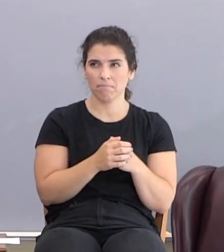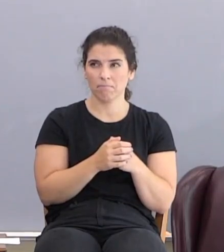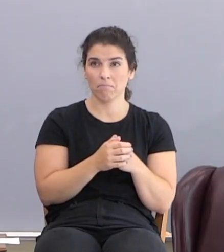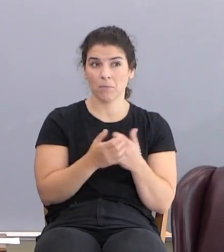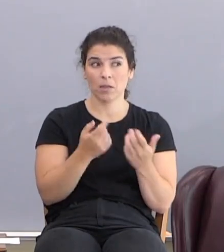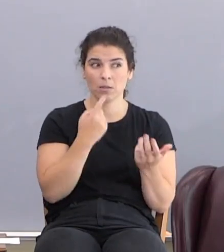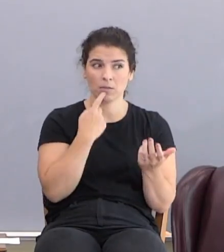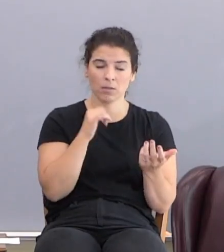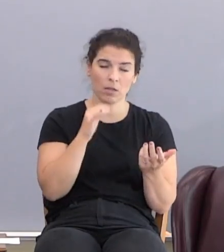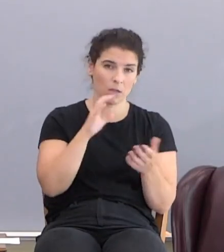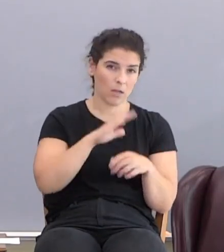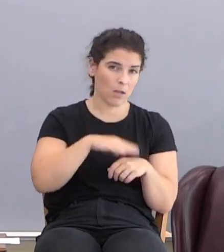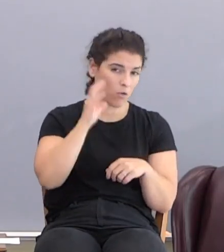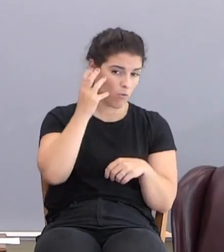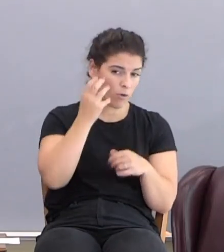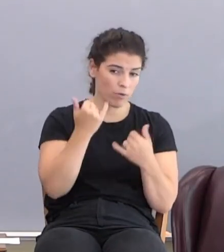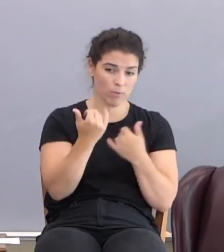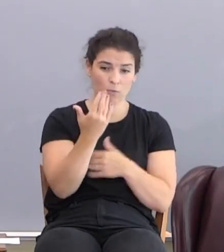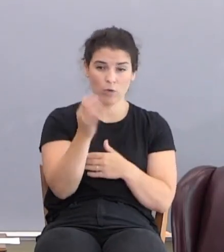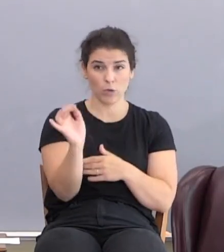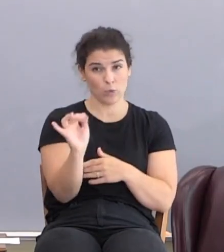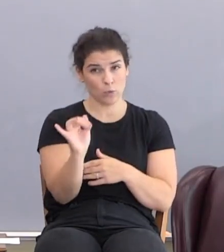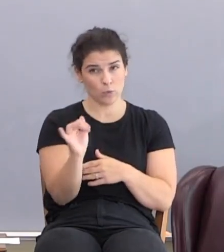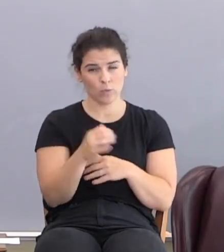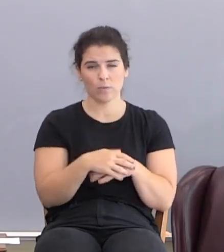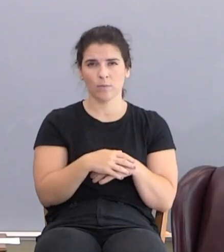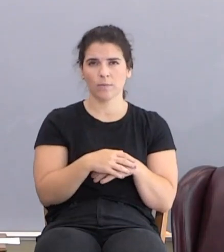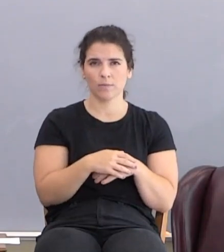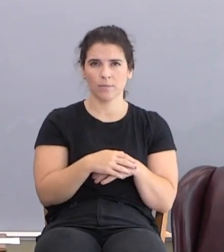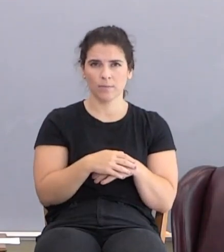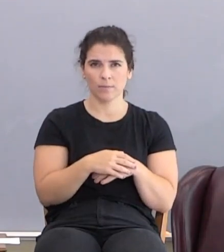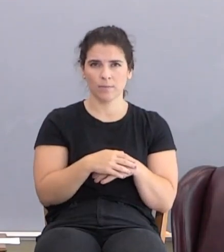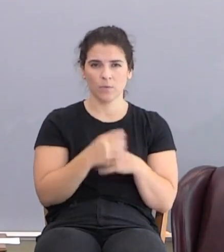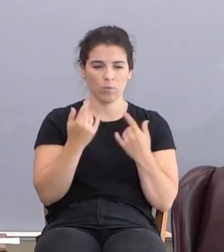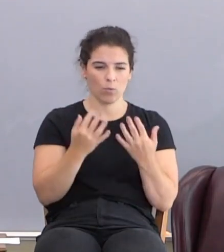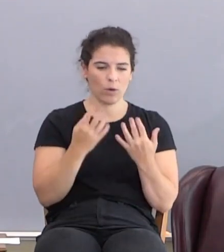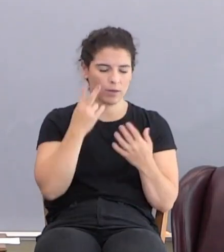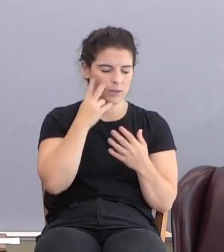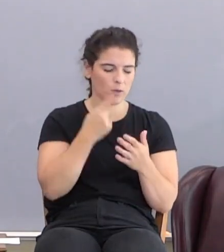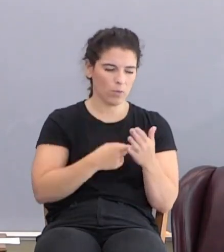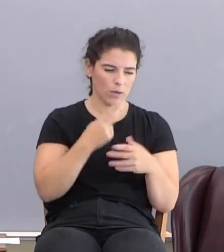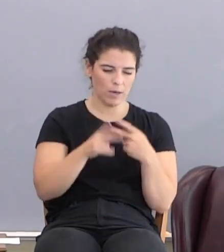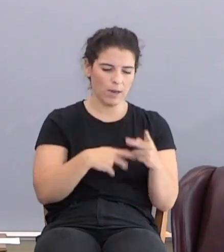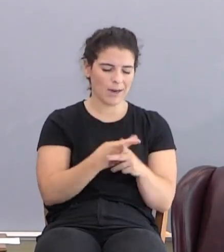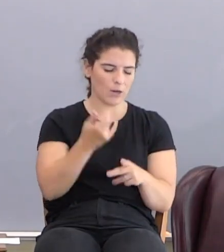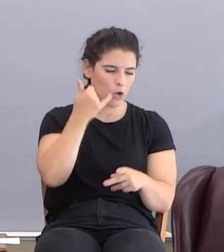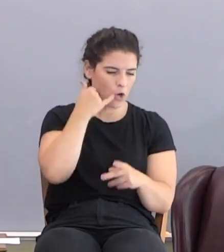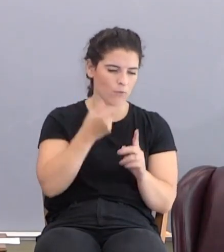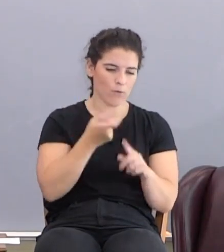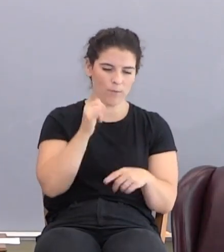I said that on the radio this morning too by the way. So I'm waiting to see what kind of calls we get from that.